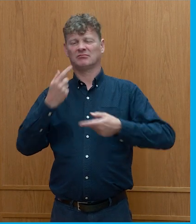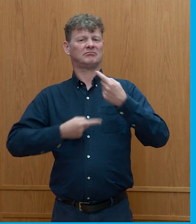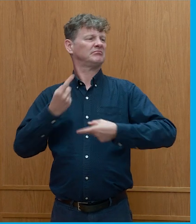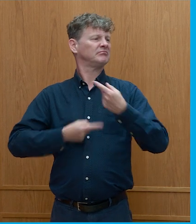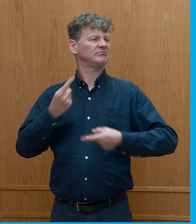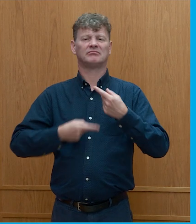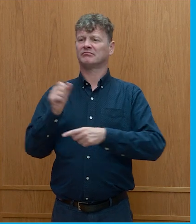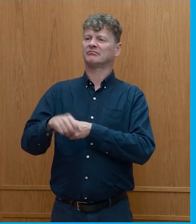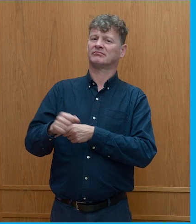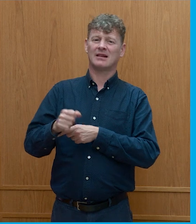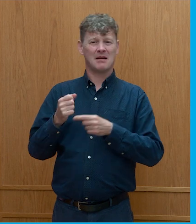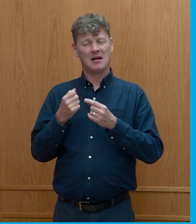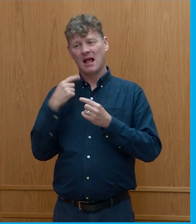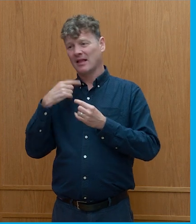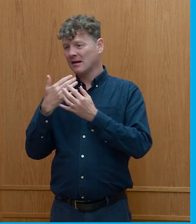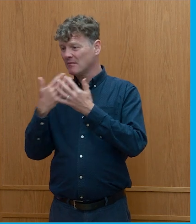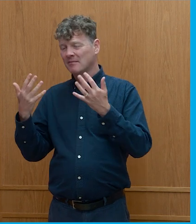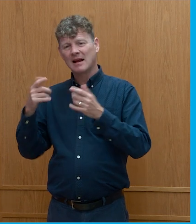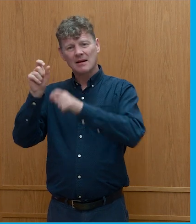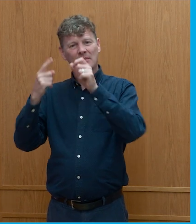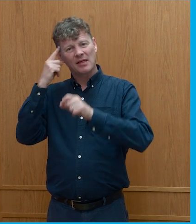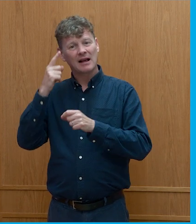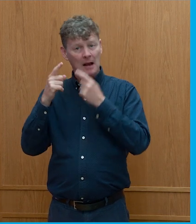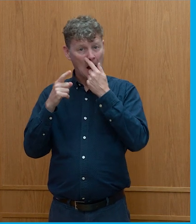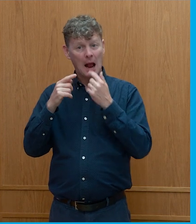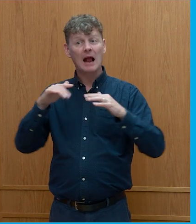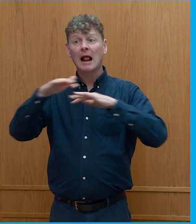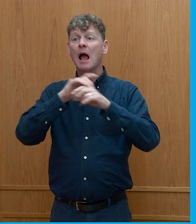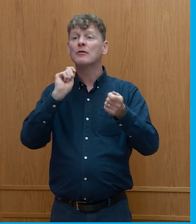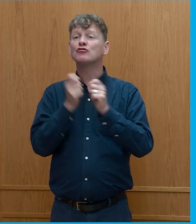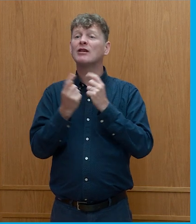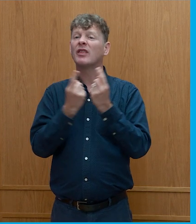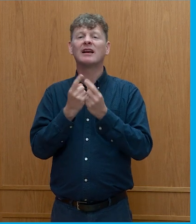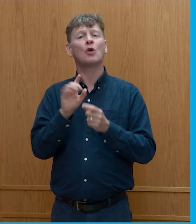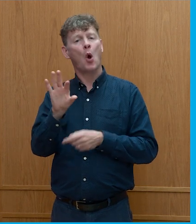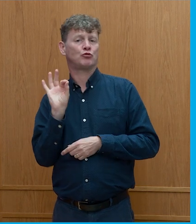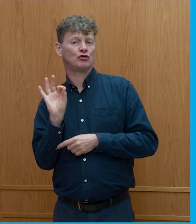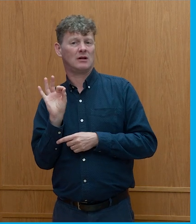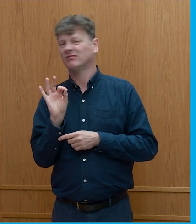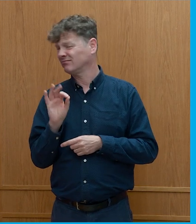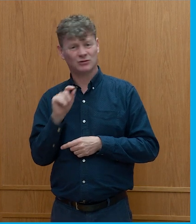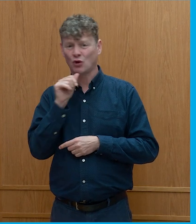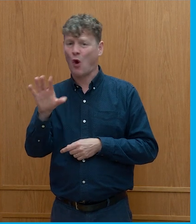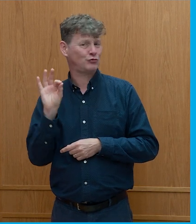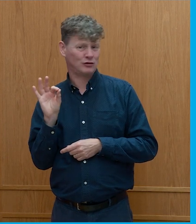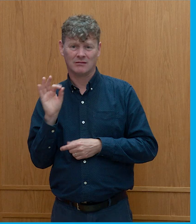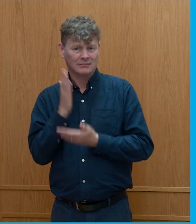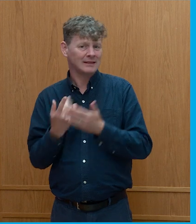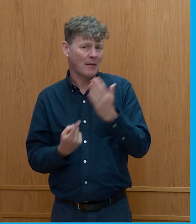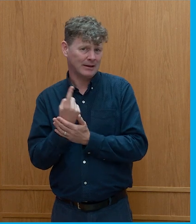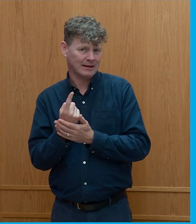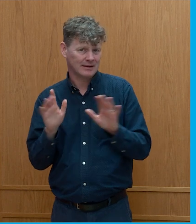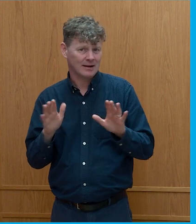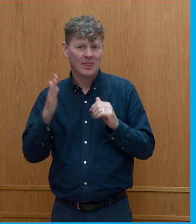that people still think climate change is optional touching on your point earlier it's not optional it's already happening and so the more we